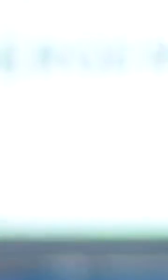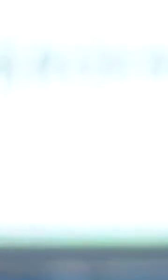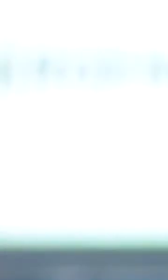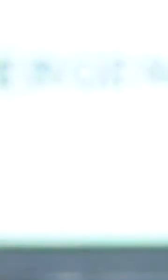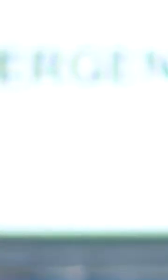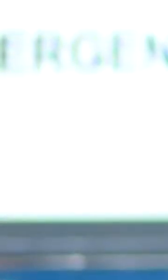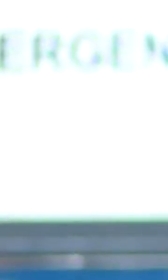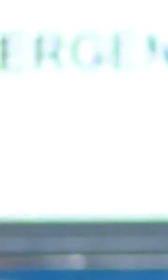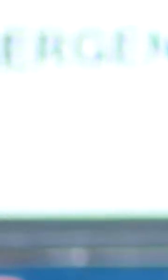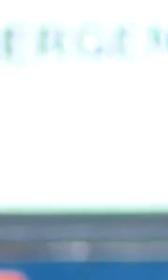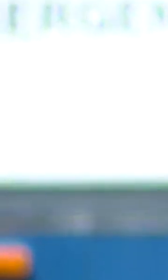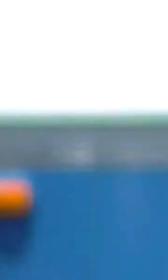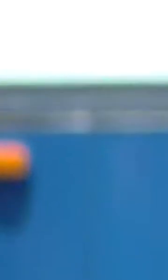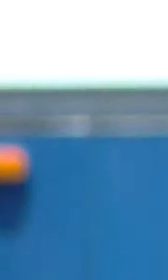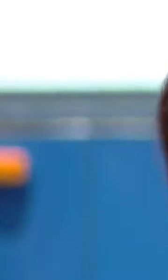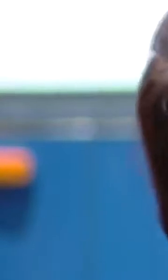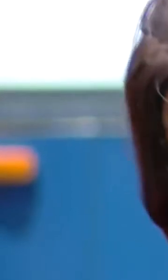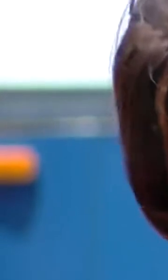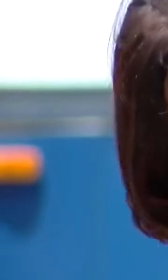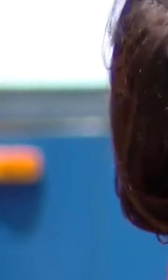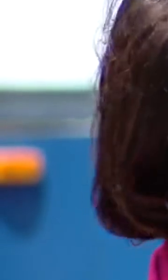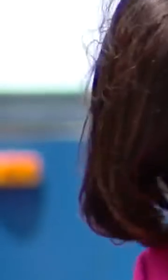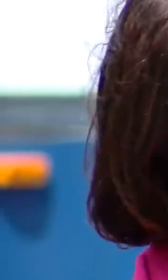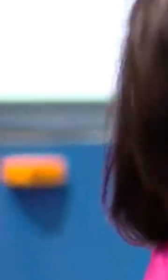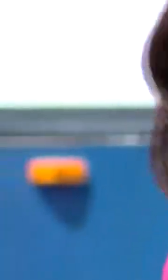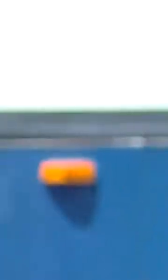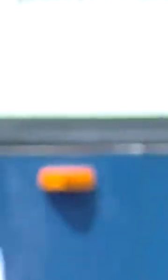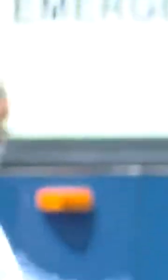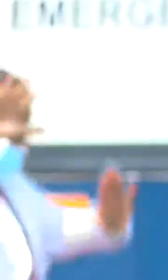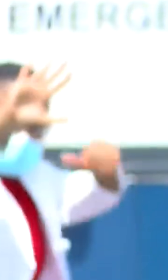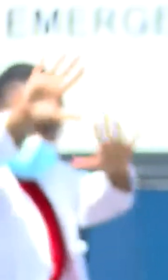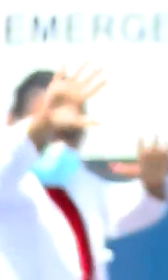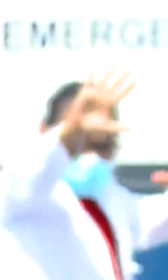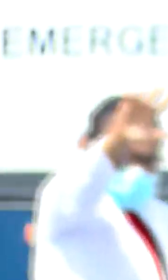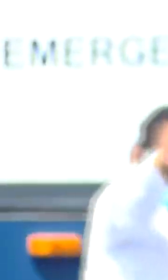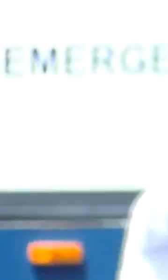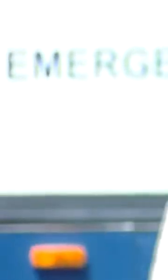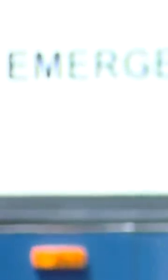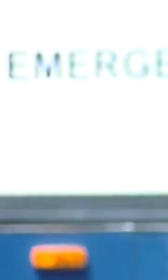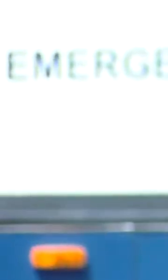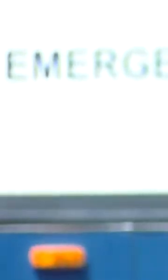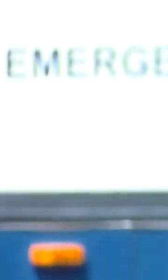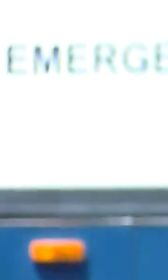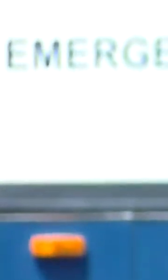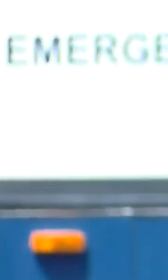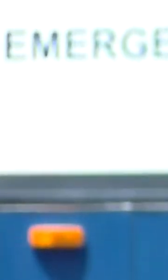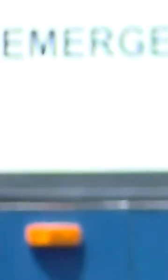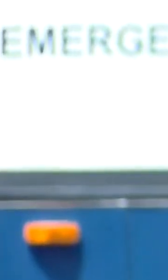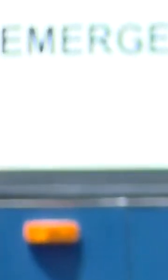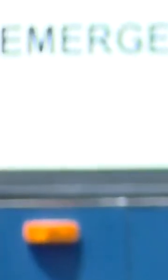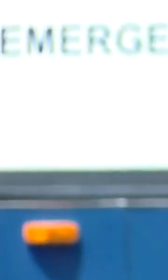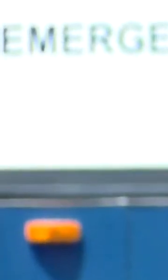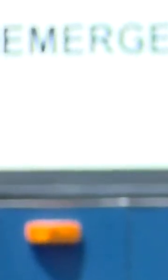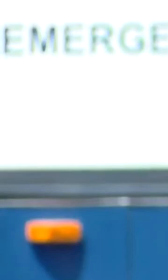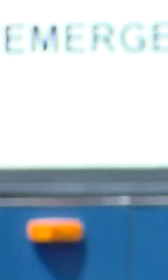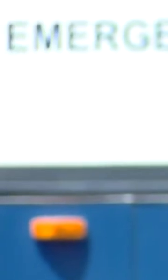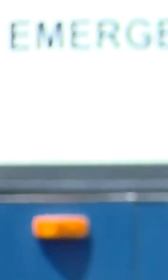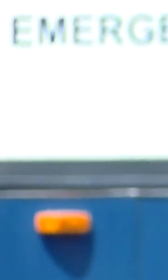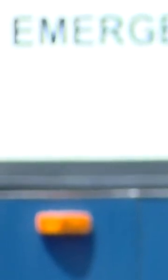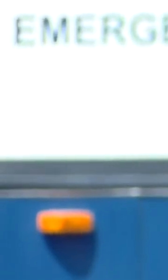Thank And keep your mask on. Thank you. And stay at home until further notice.